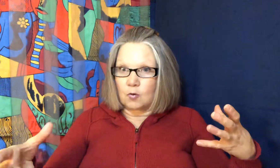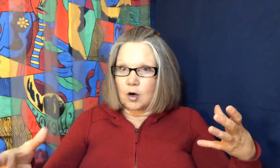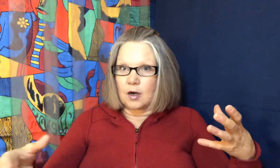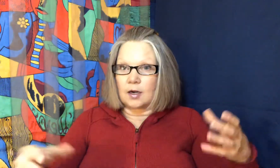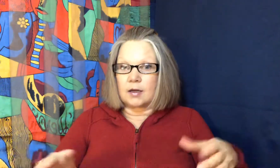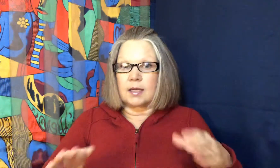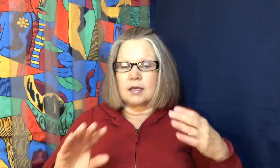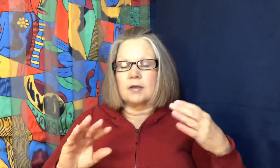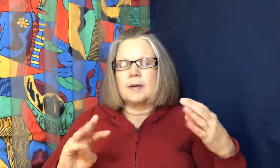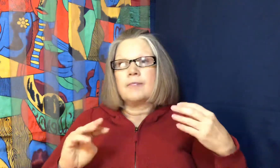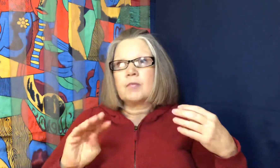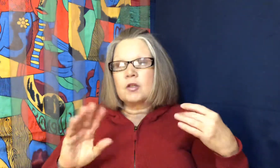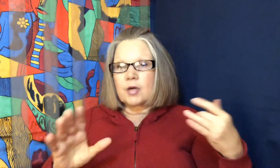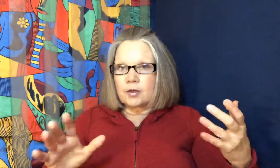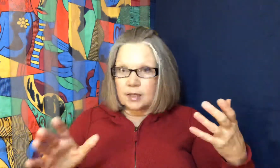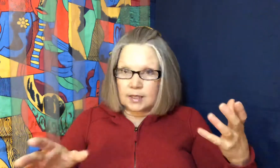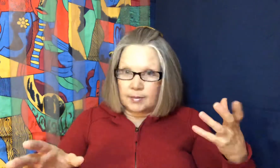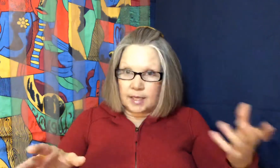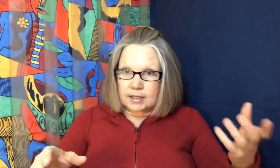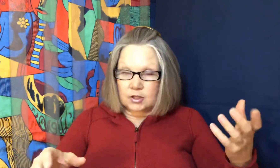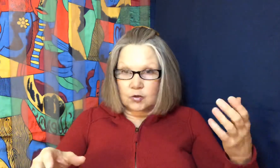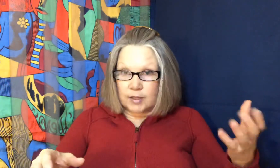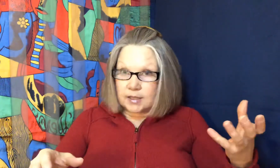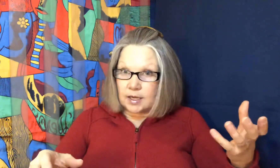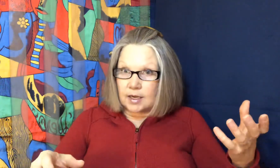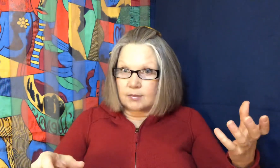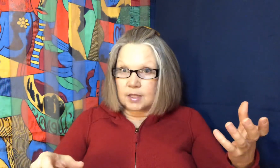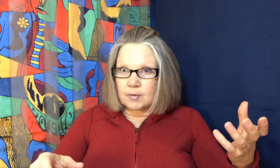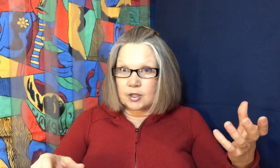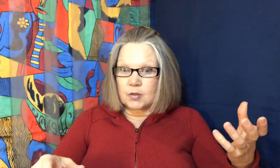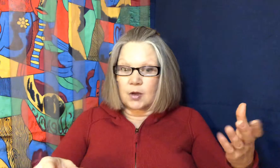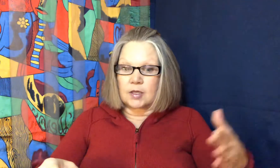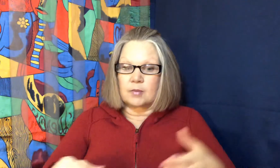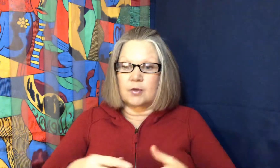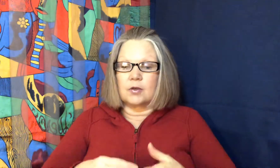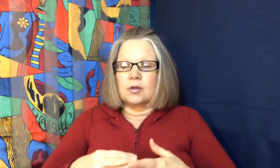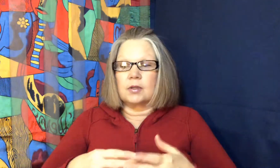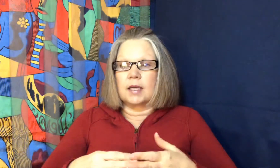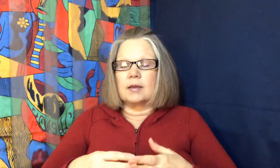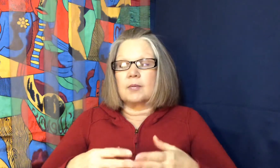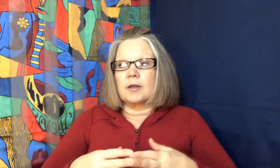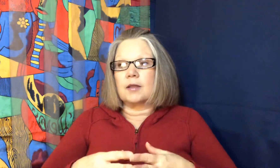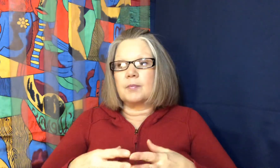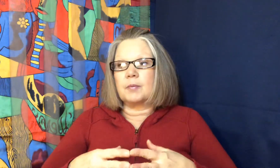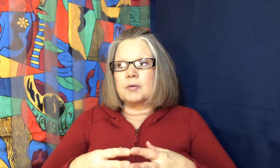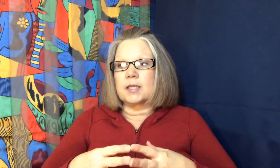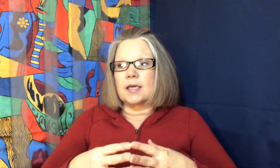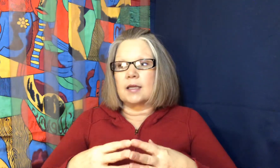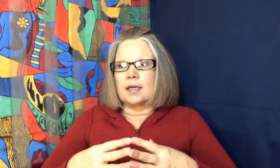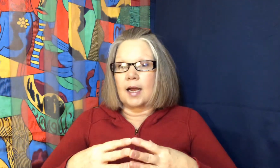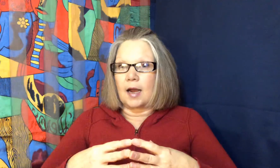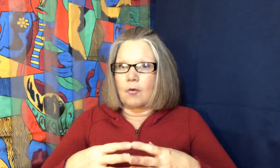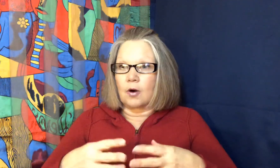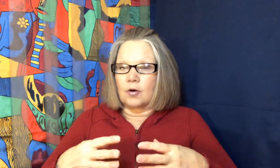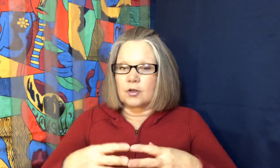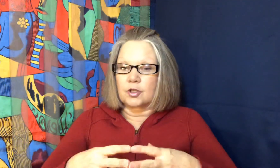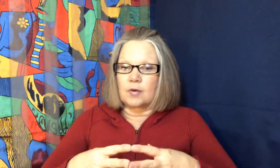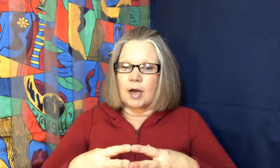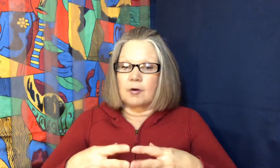walk like try to eliminate screen time as much as possible like I think people say like an hour or two hours